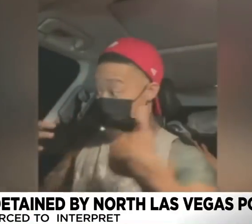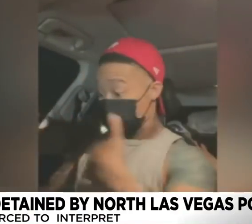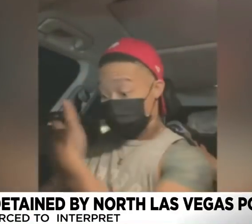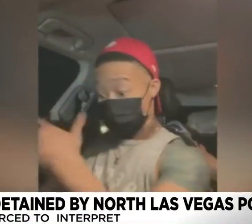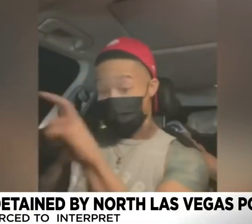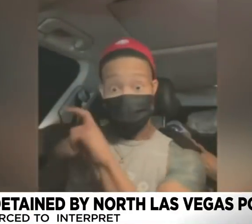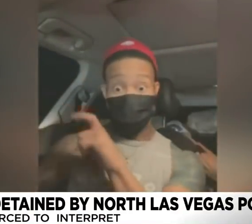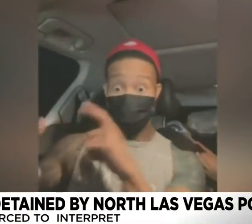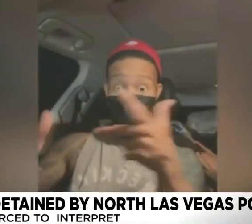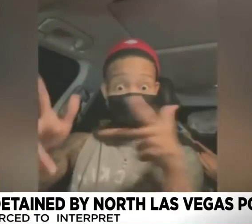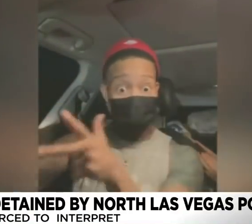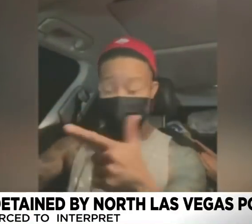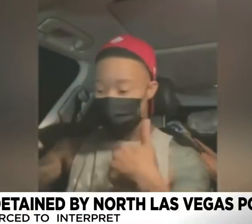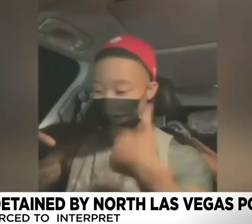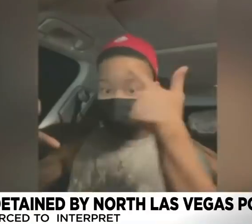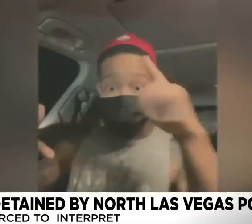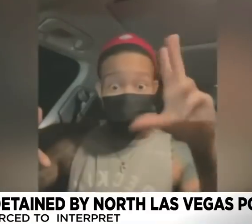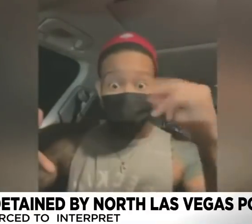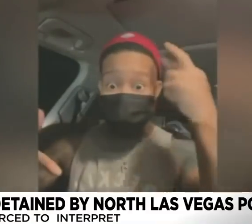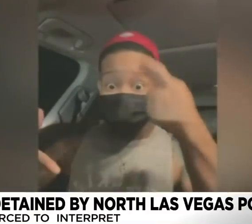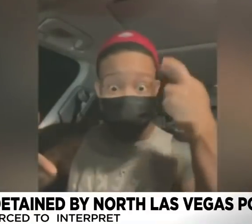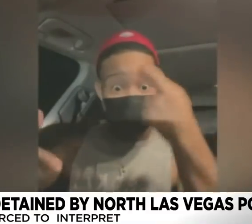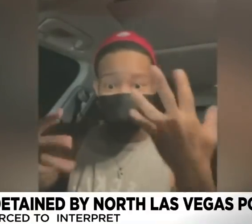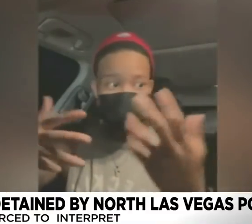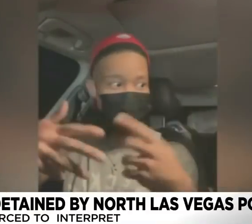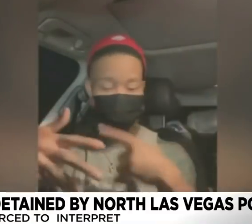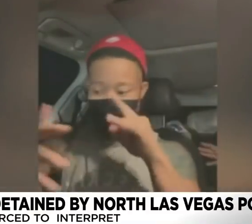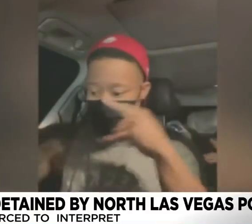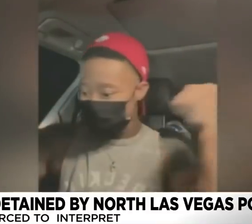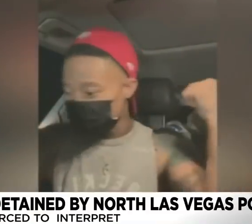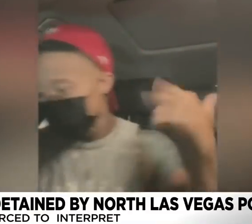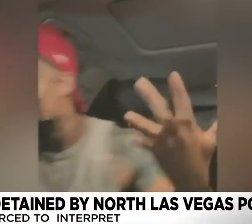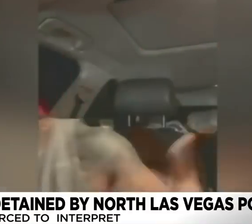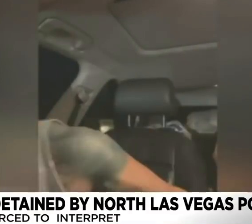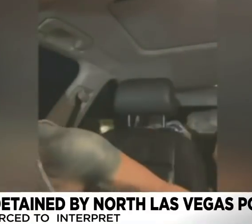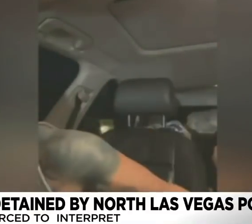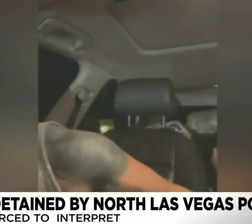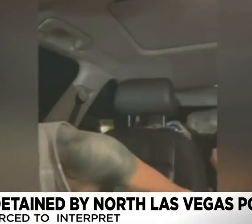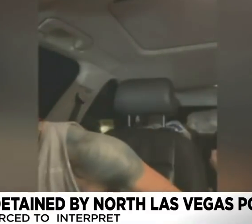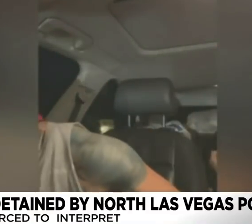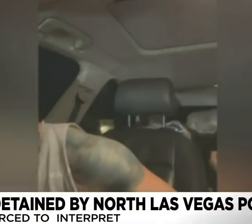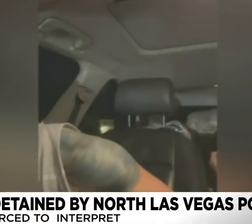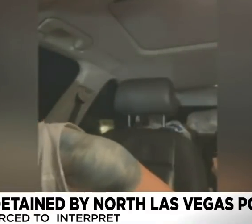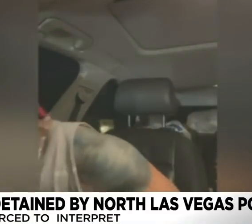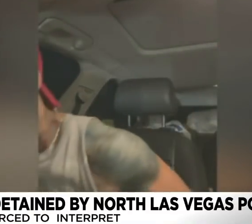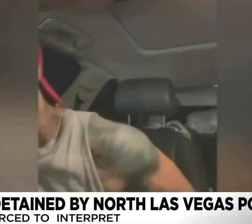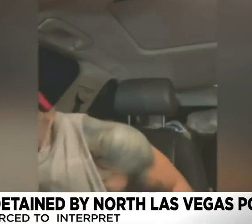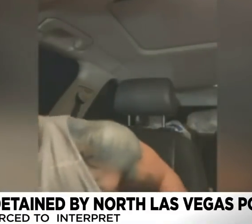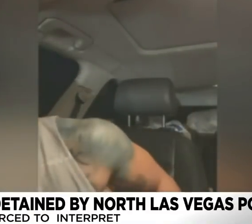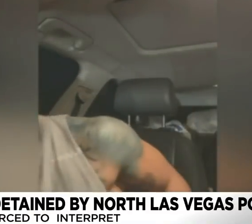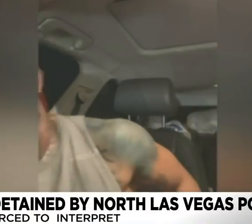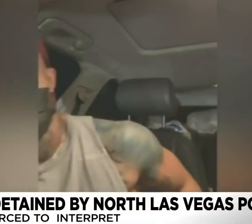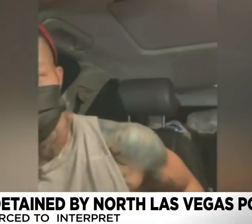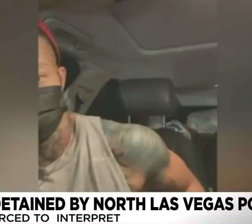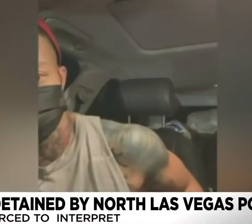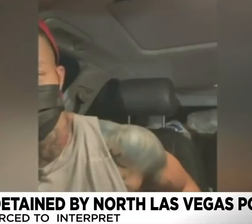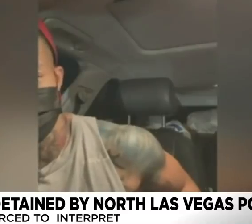Let's go. Let's go. You can record. I'm recording too. This is the beginning of the live stream. Why does she have to do it?